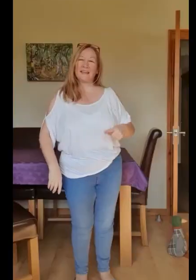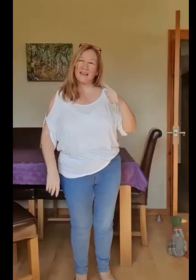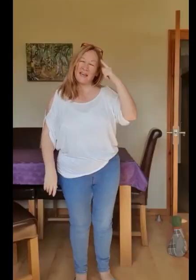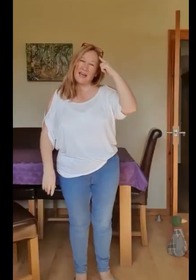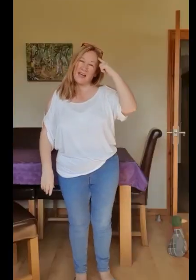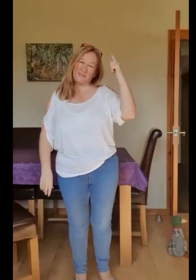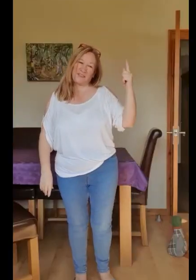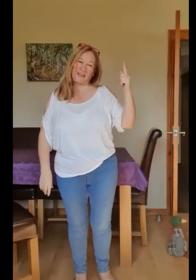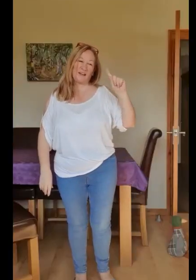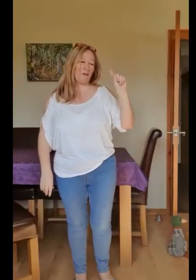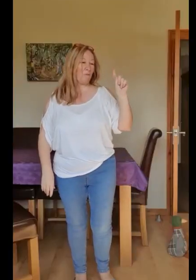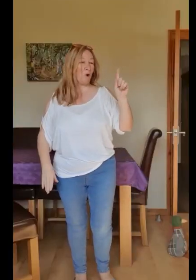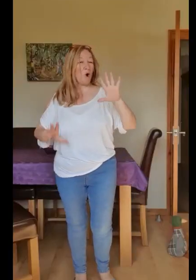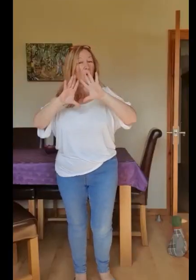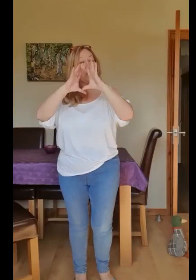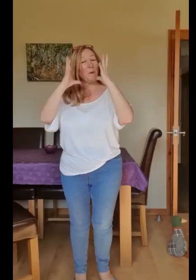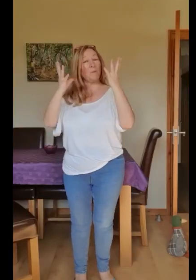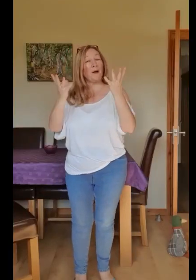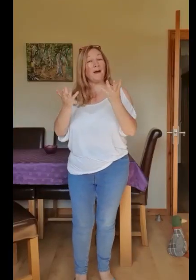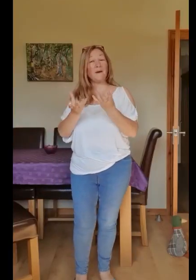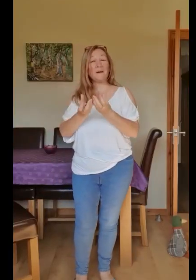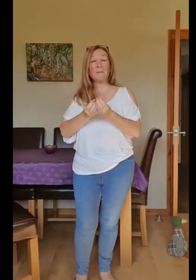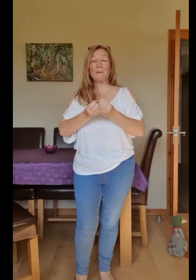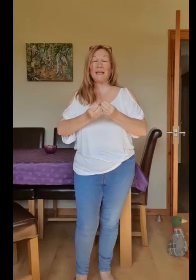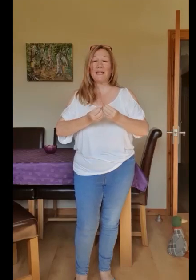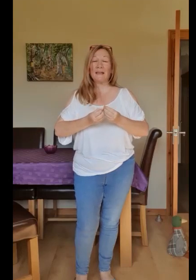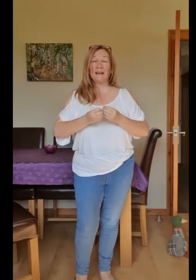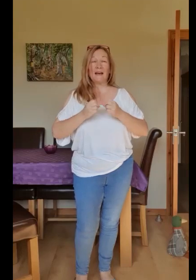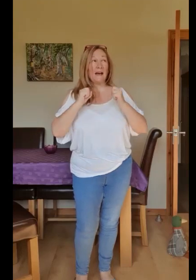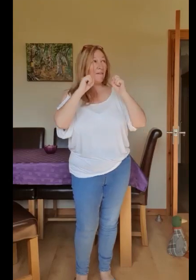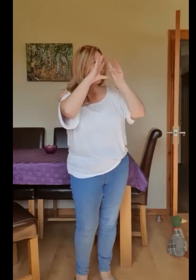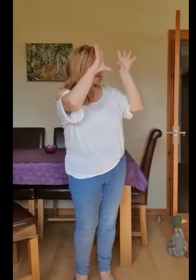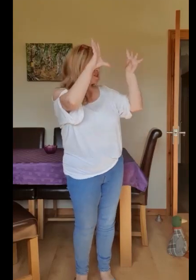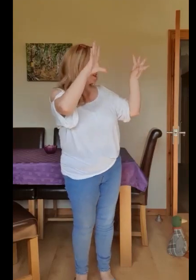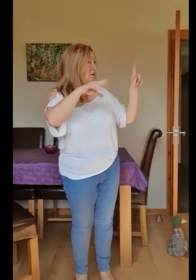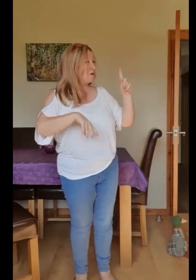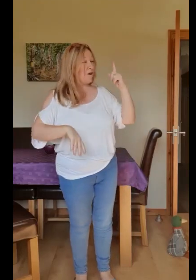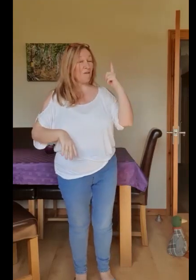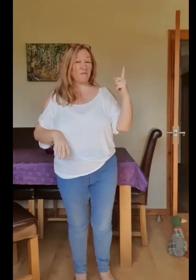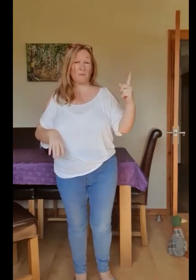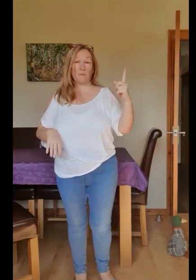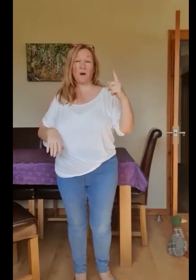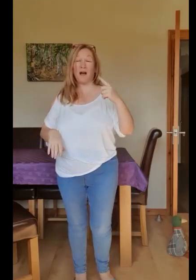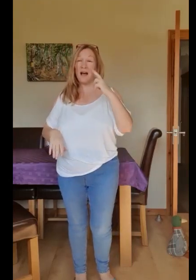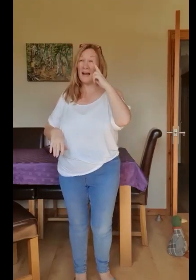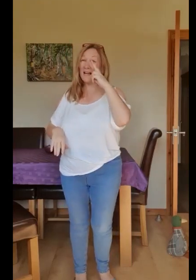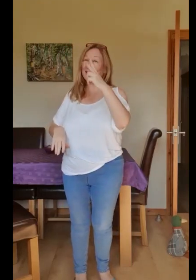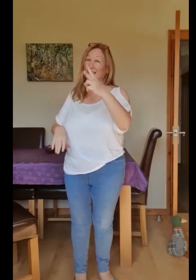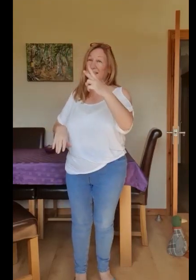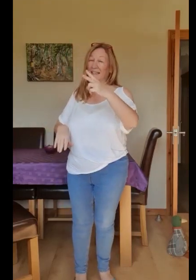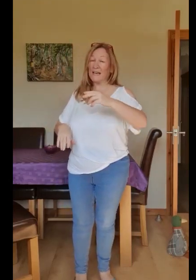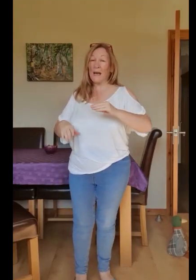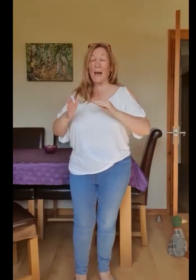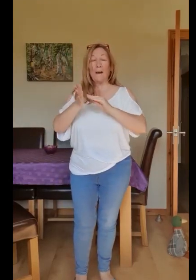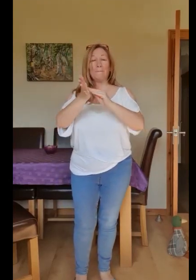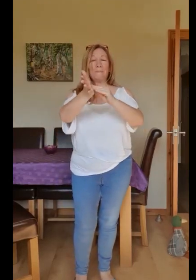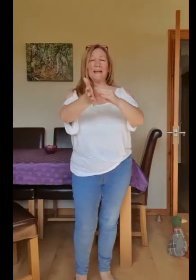I think of what the world could be The vision of the one I see A